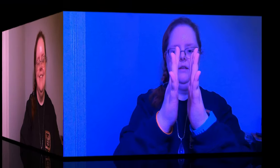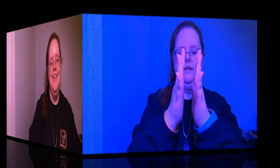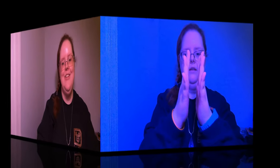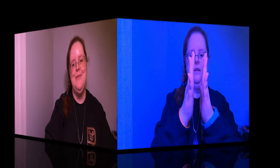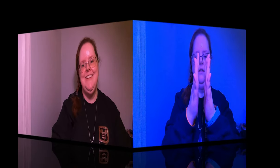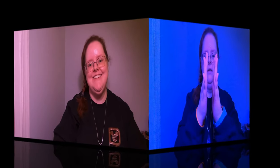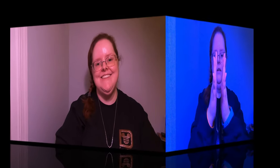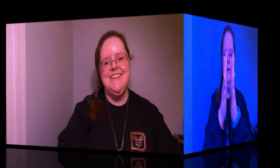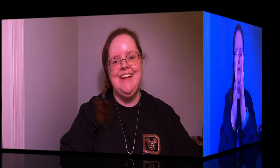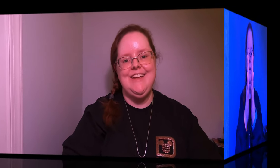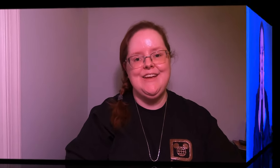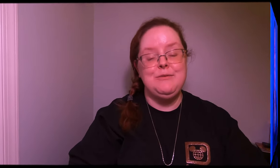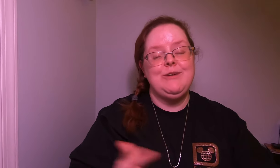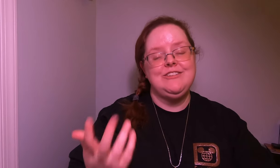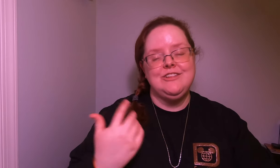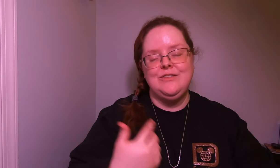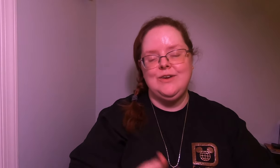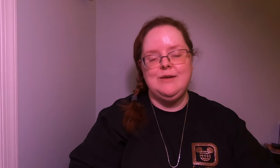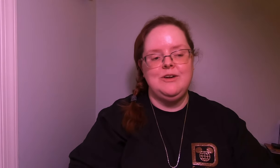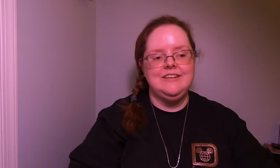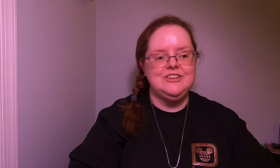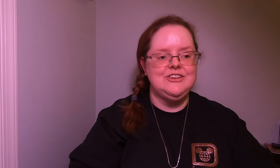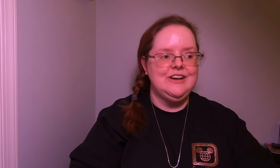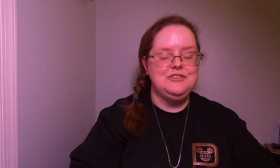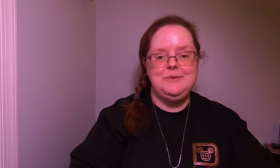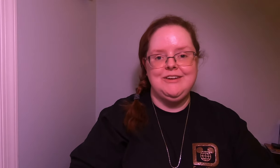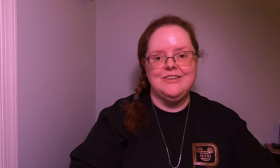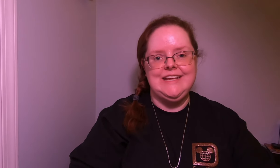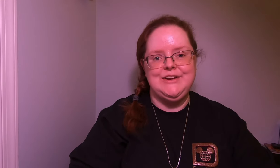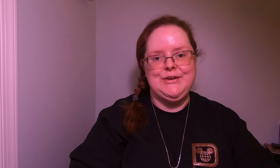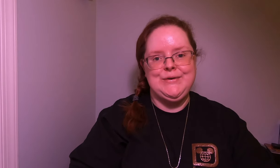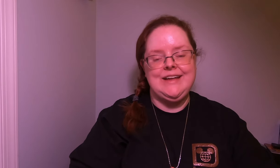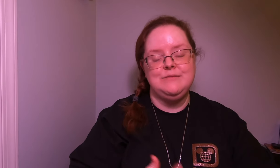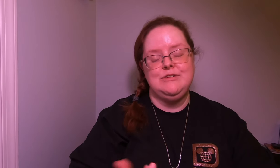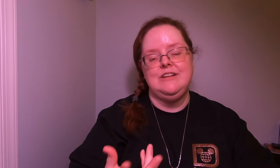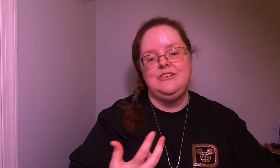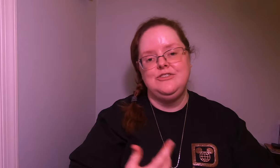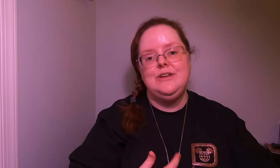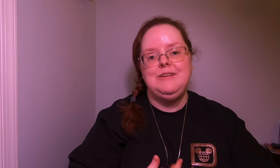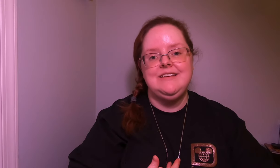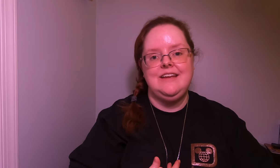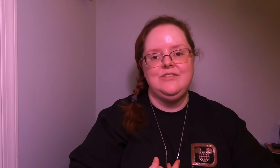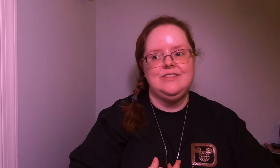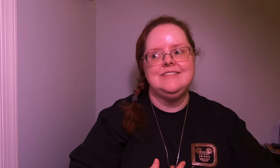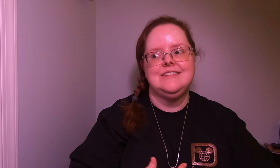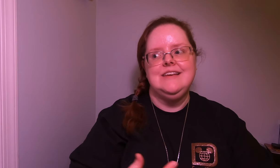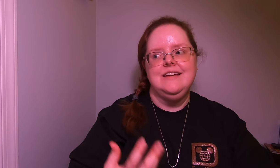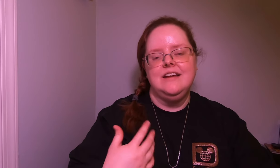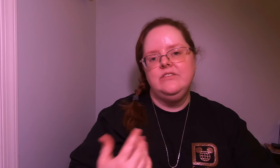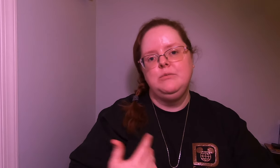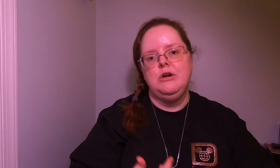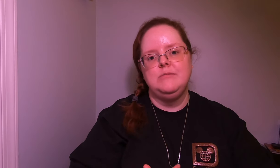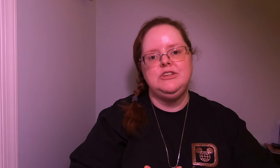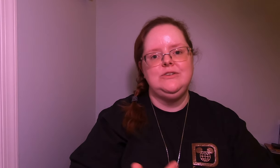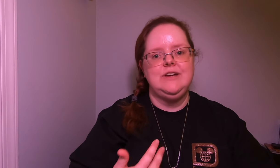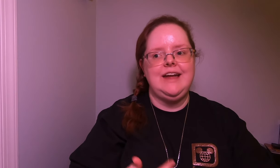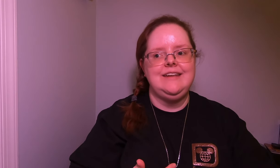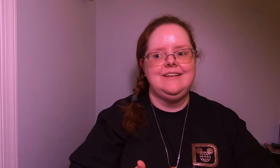hello my dears it's katie i'm a master level raking practitioner as you may already know and i'm so glad you're joining me today for this kind of impromptu guided